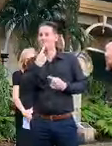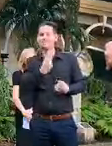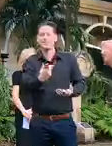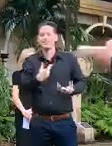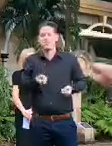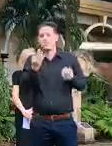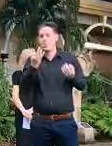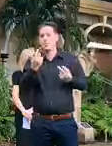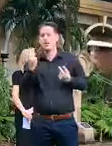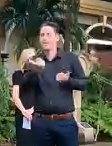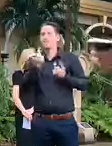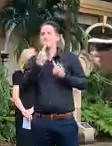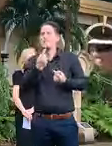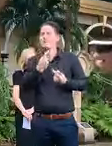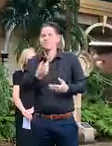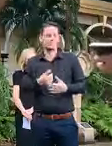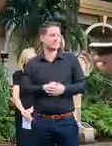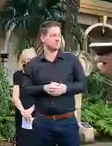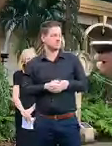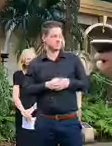just don't have that information on me sarah